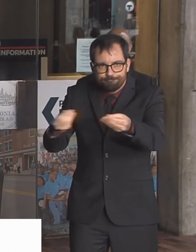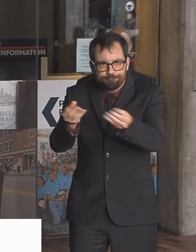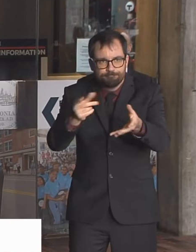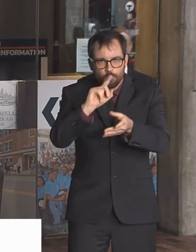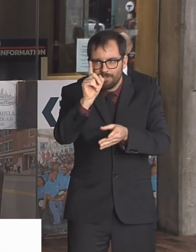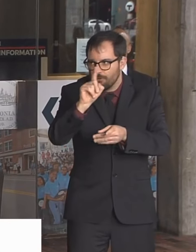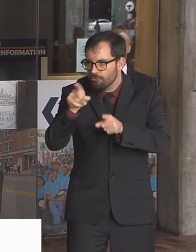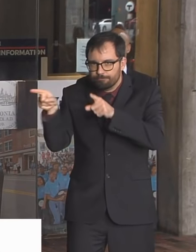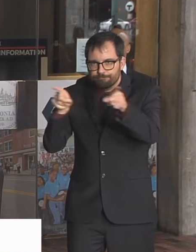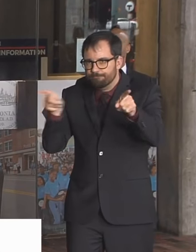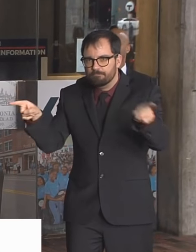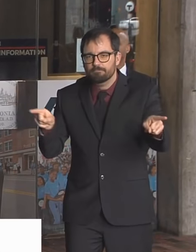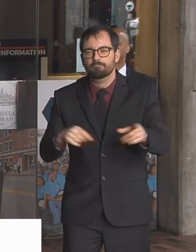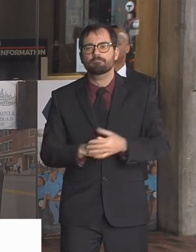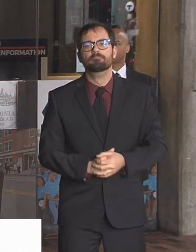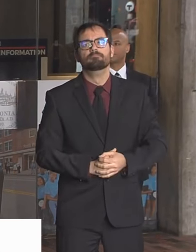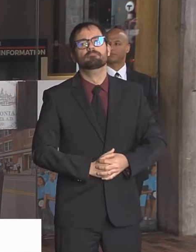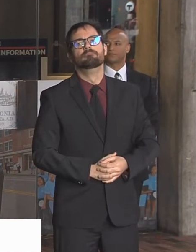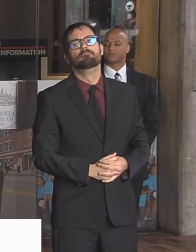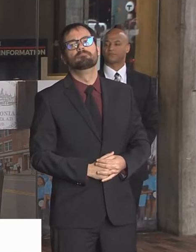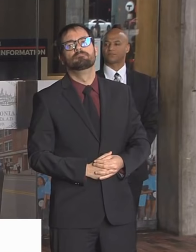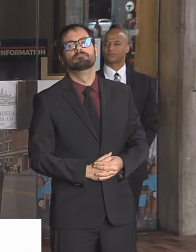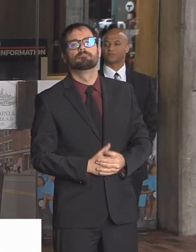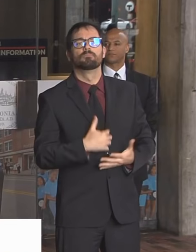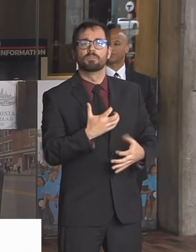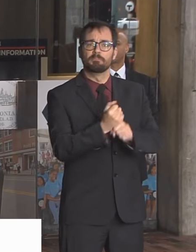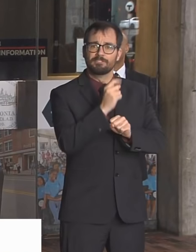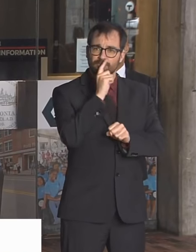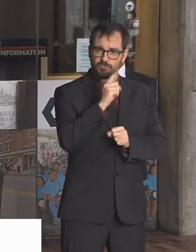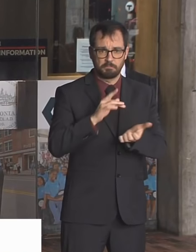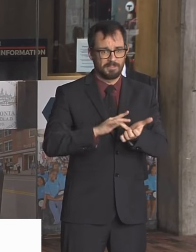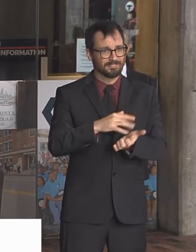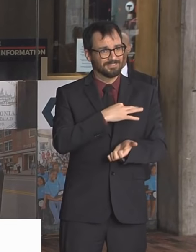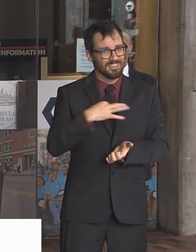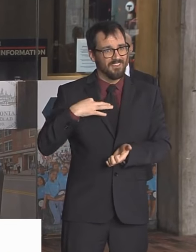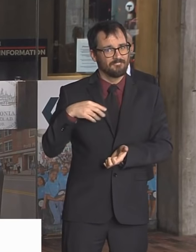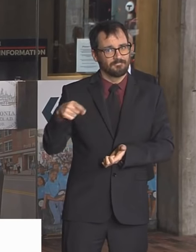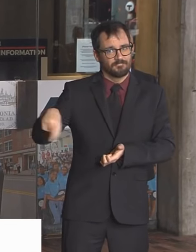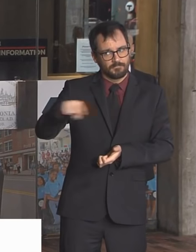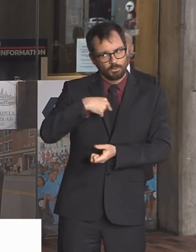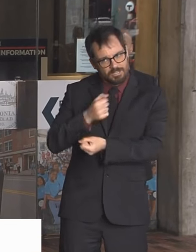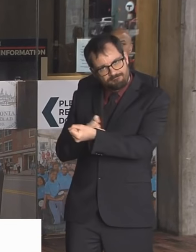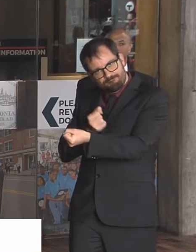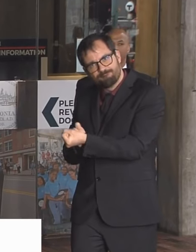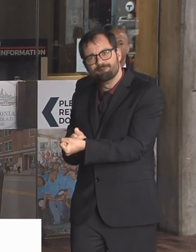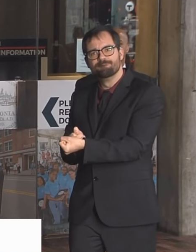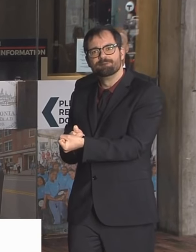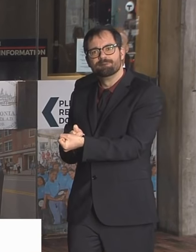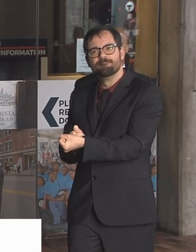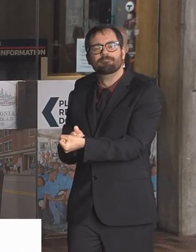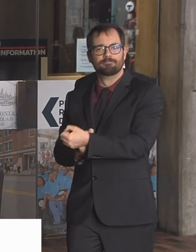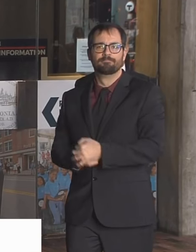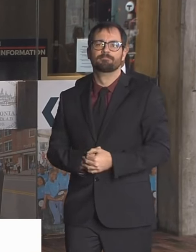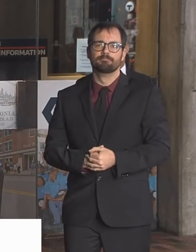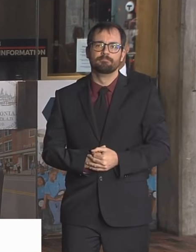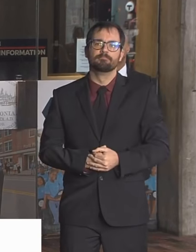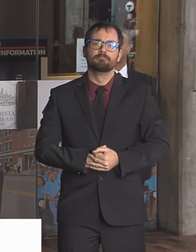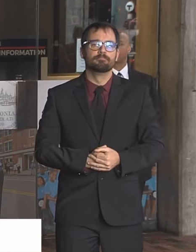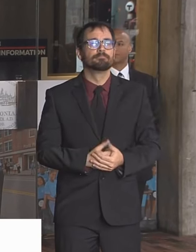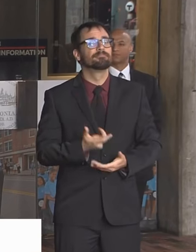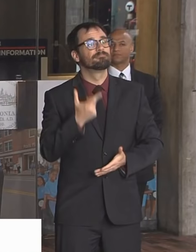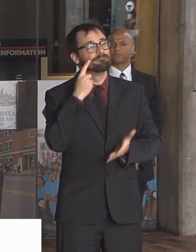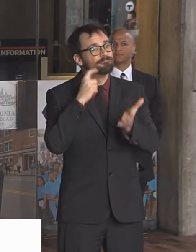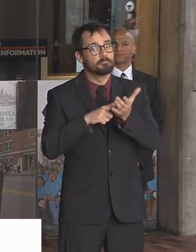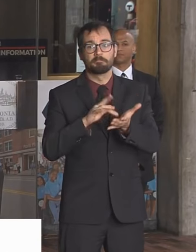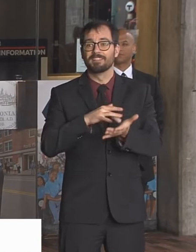problems. Many of our medical staff are concerned about public transportation and having difficulty parking. So we reached